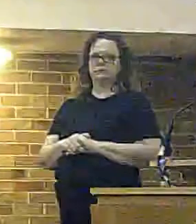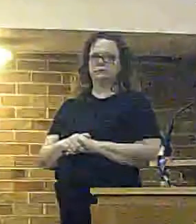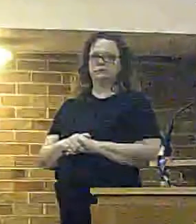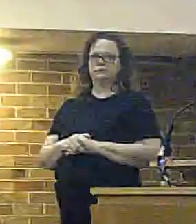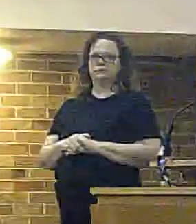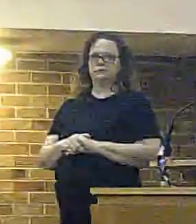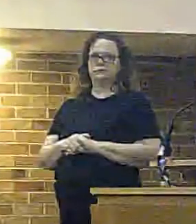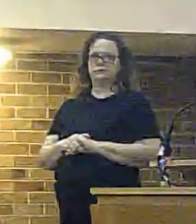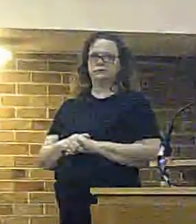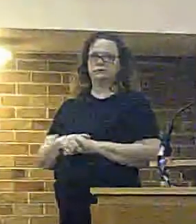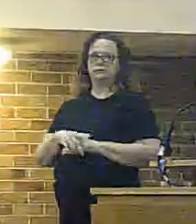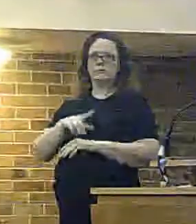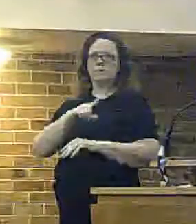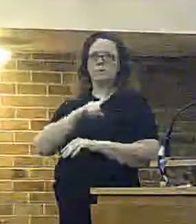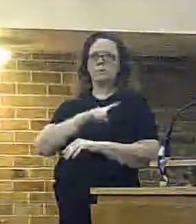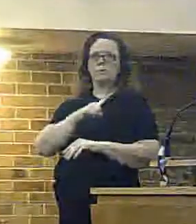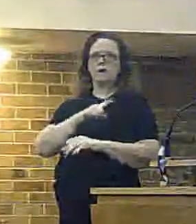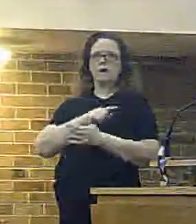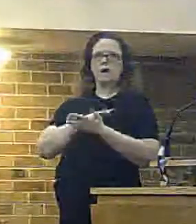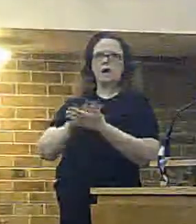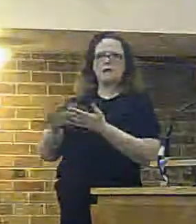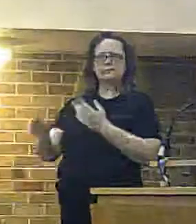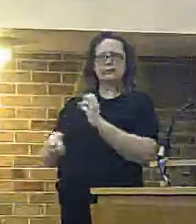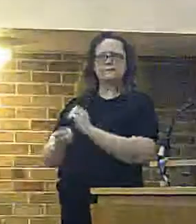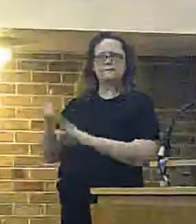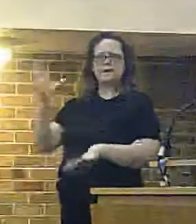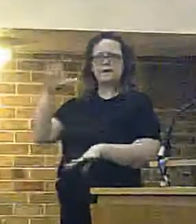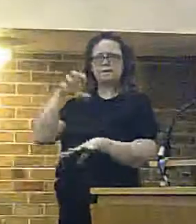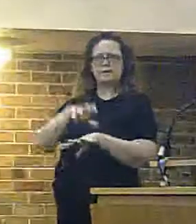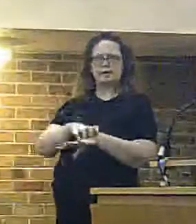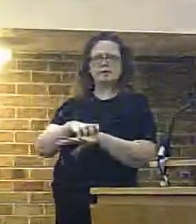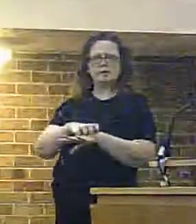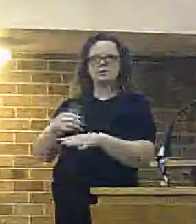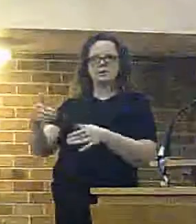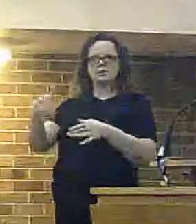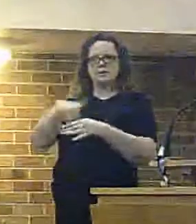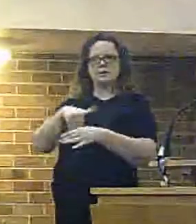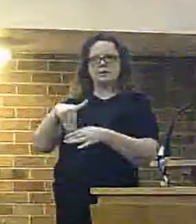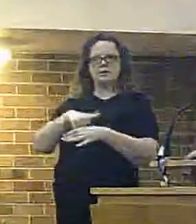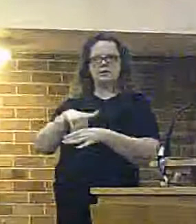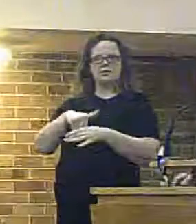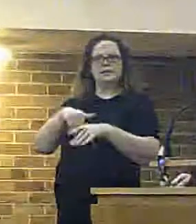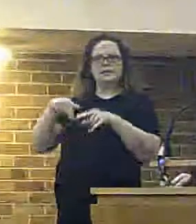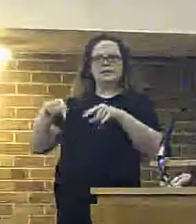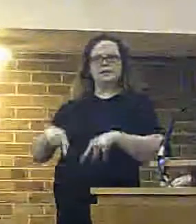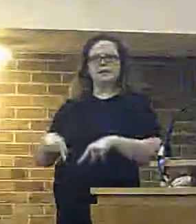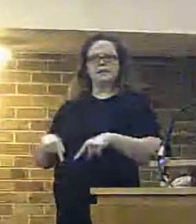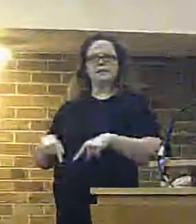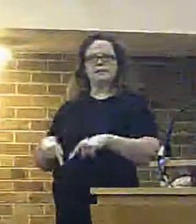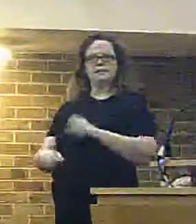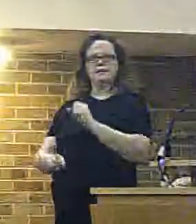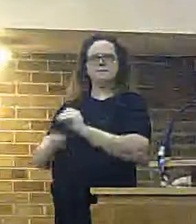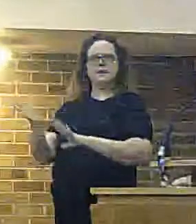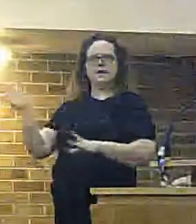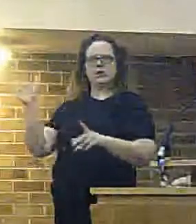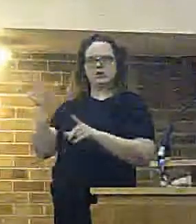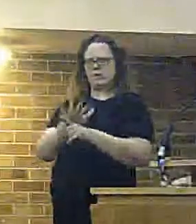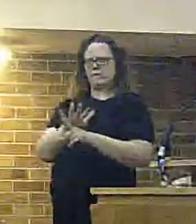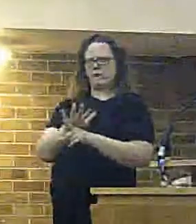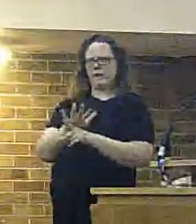why hasn't the heswell fire station been included as part of the higher cover equation uh